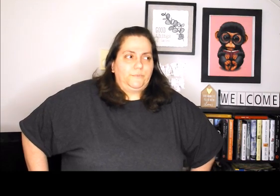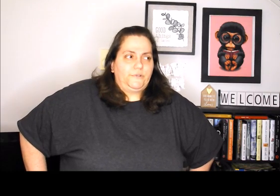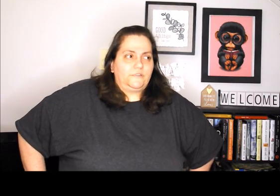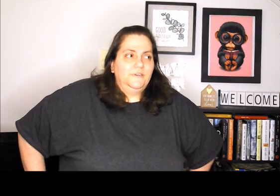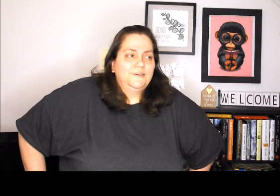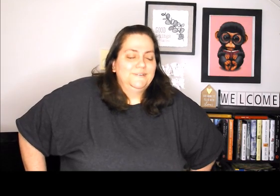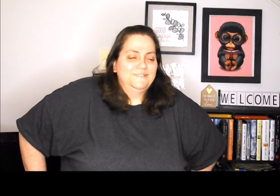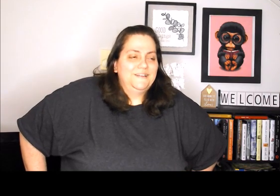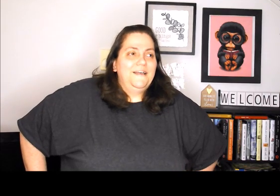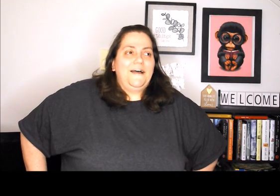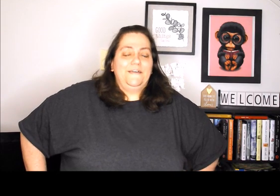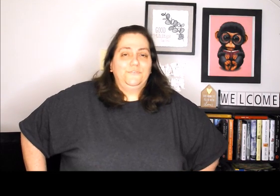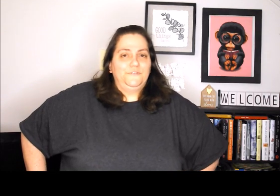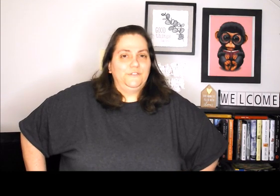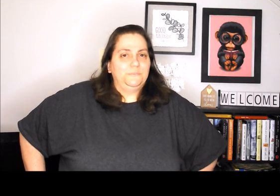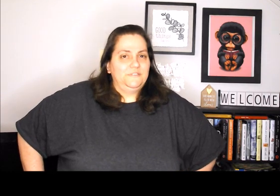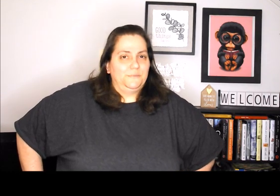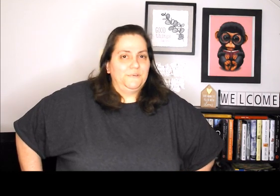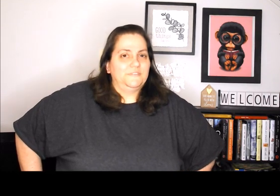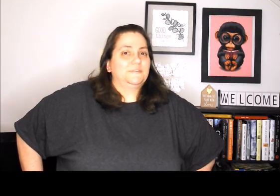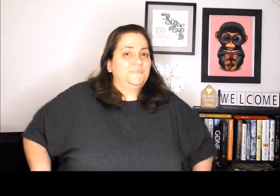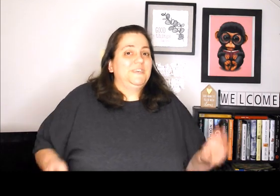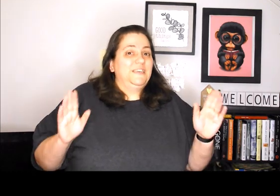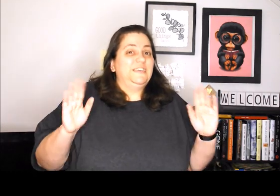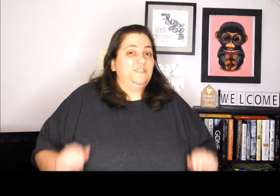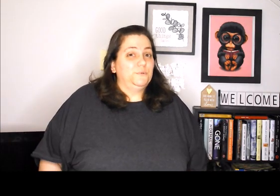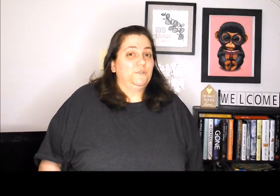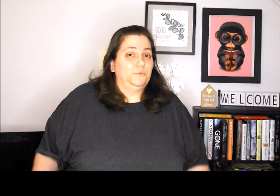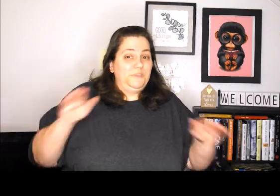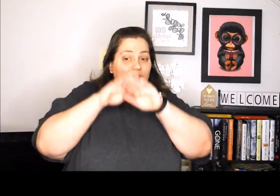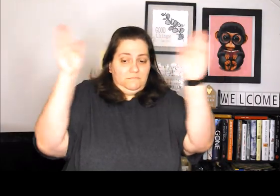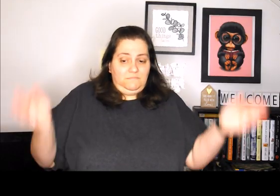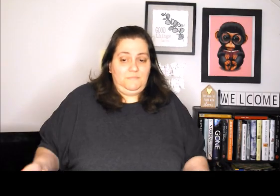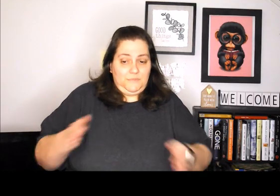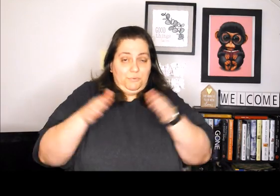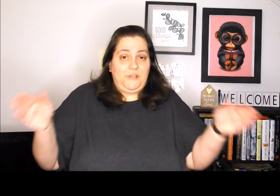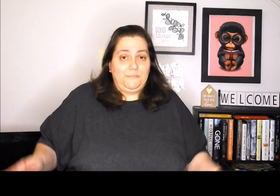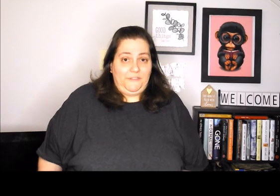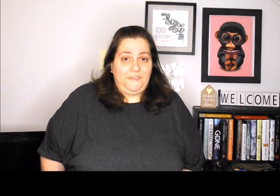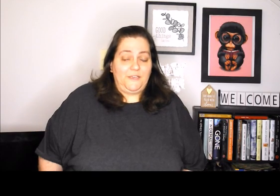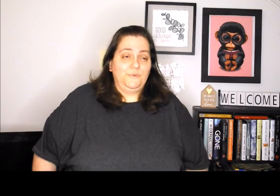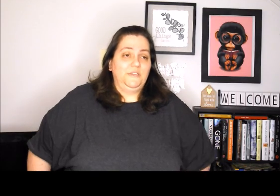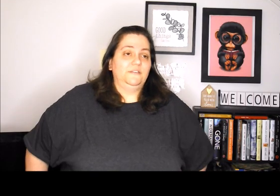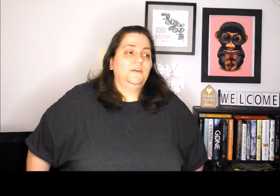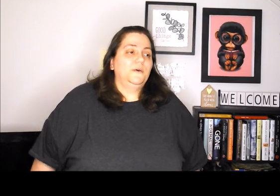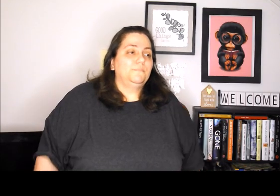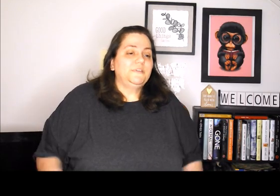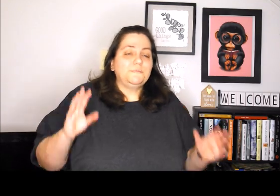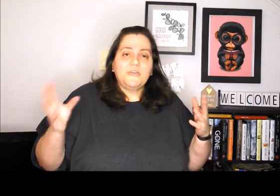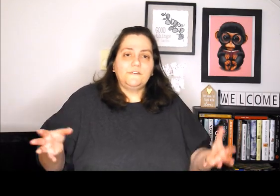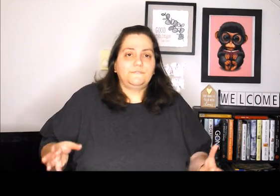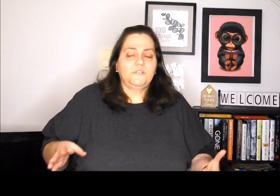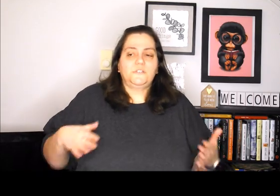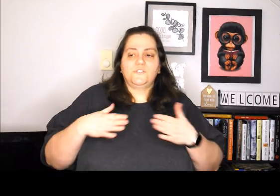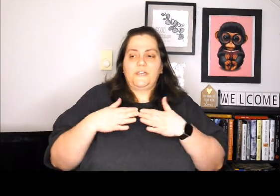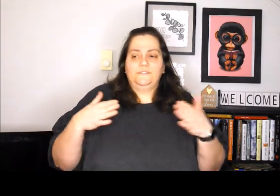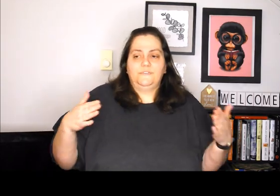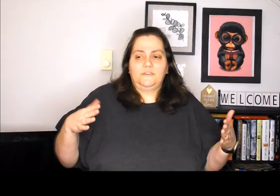of work. I have a feeling it'll be some months kids books will be the predominant thing I read, but it's been kind of fun to just kind of like